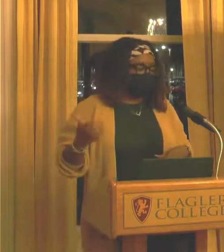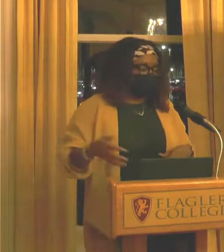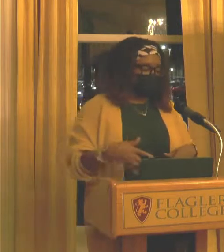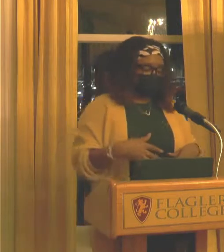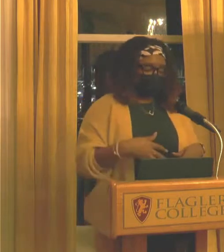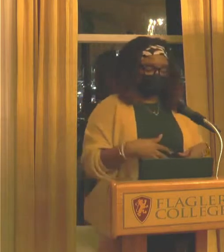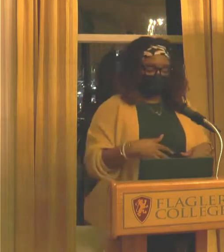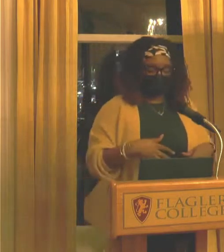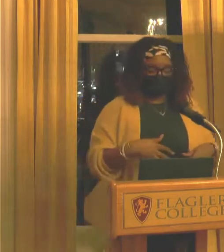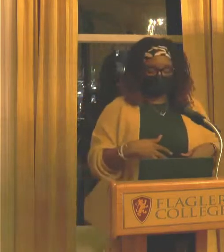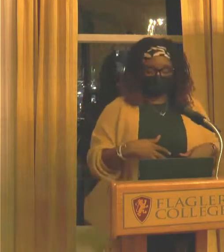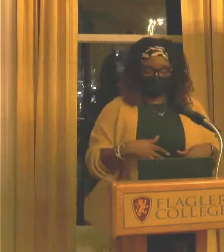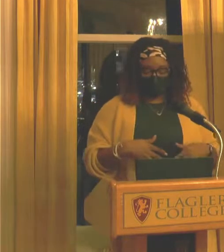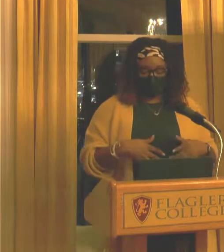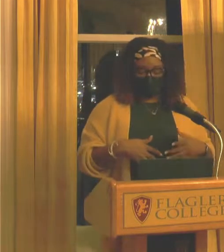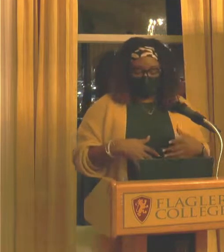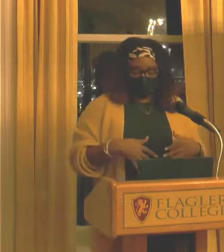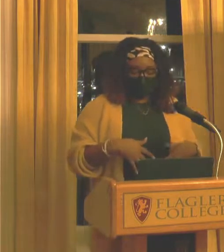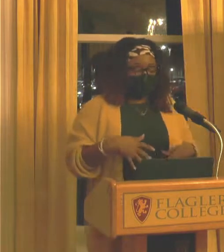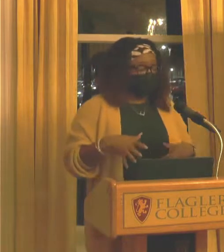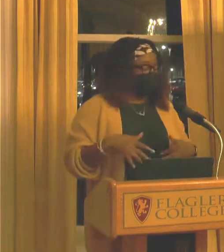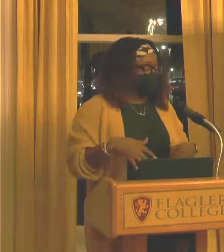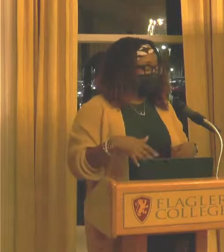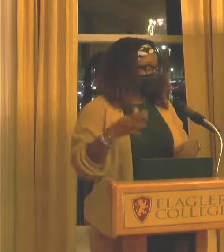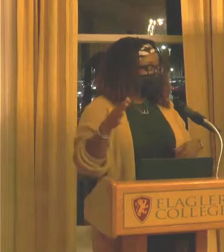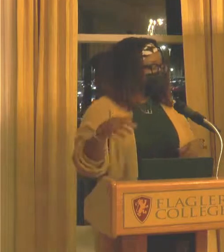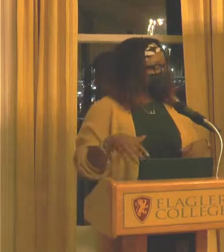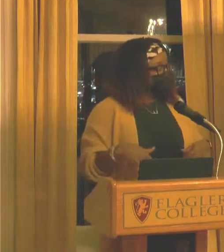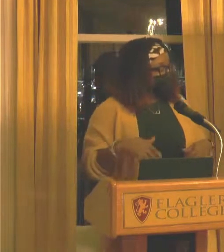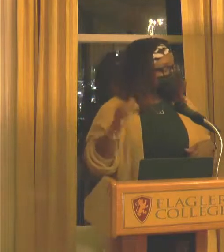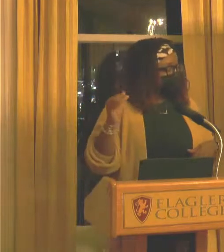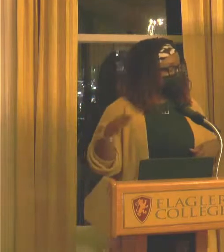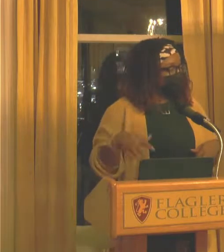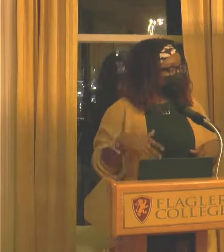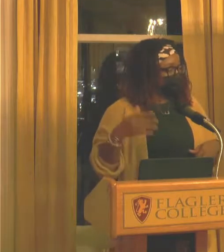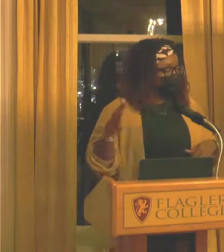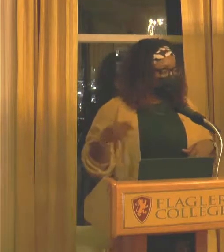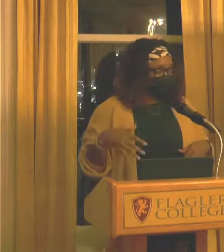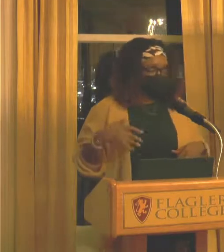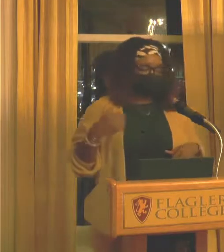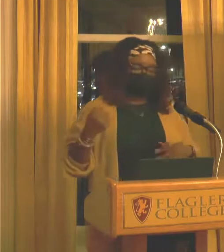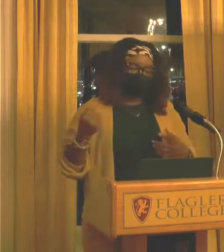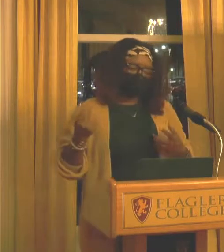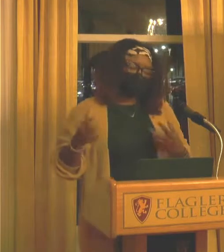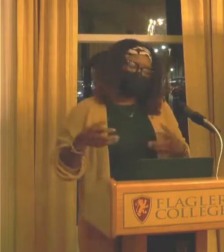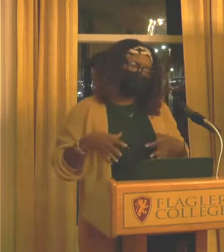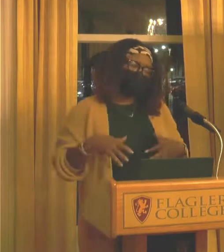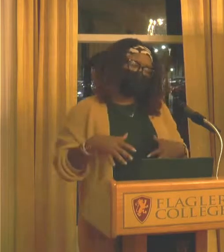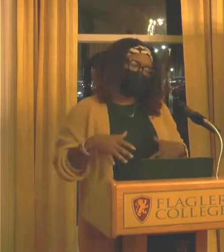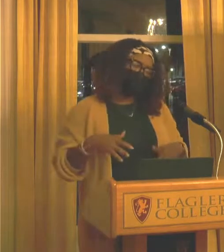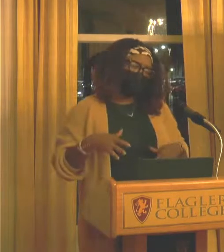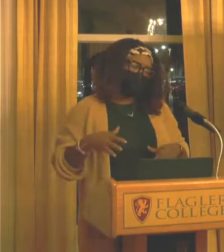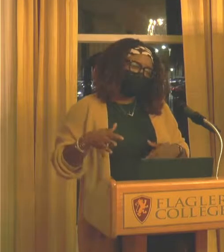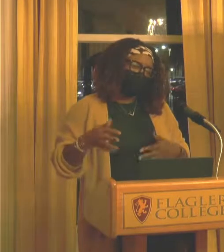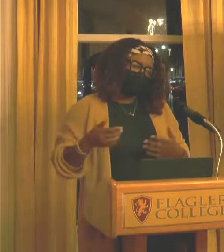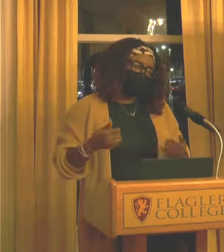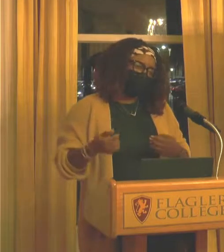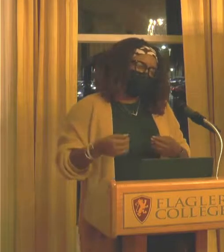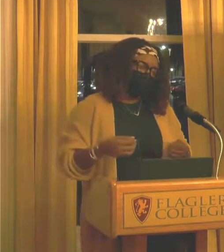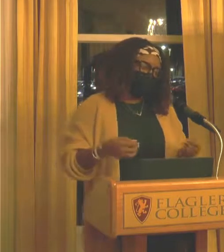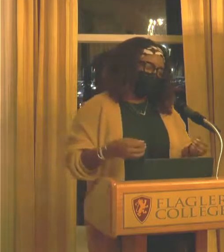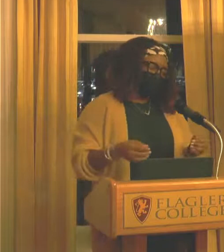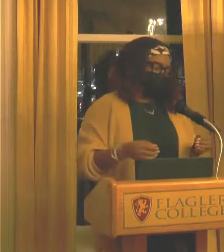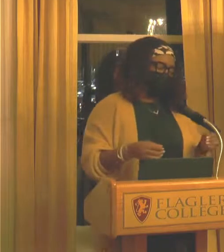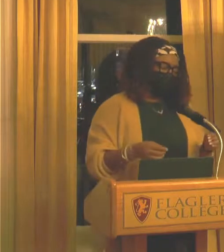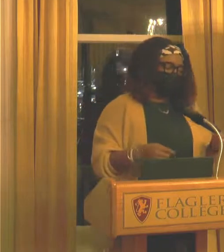at 26 and wasn't really being hired for higher ed. Kind of felt like what